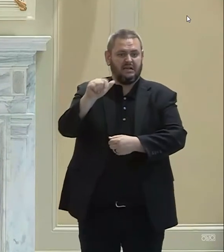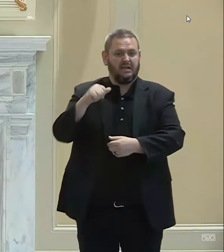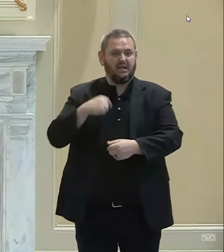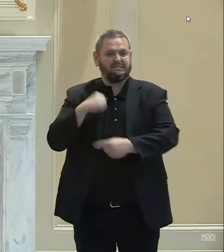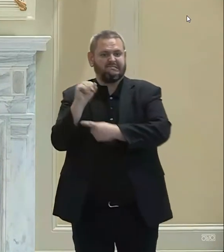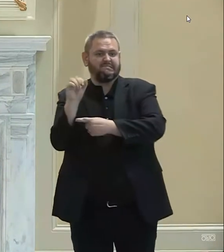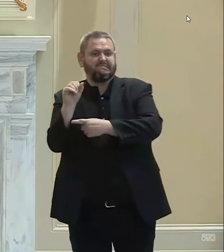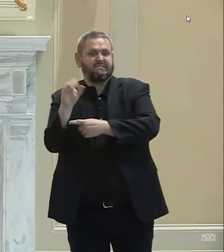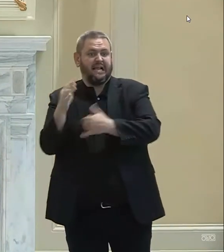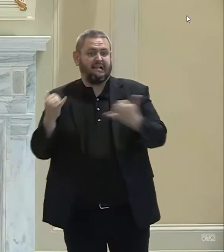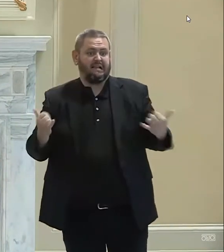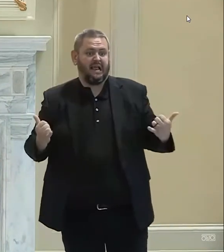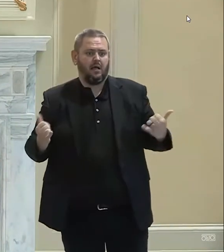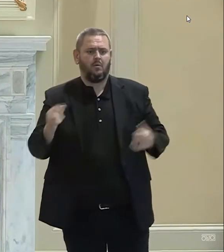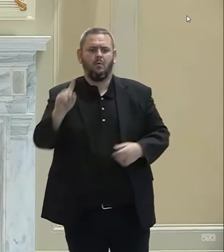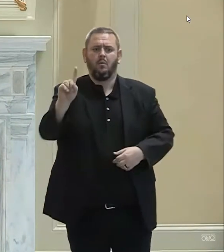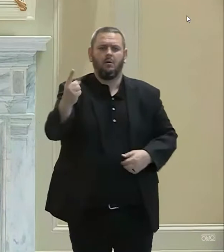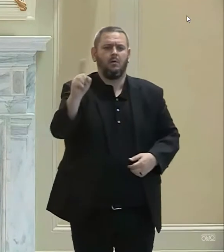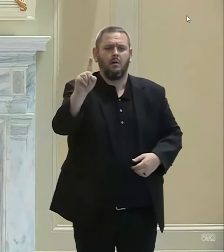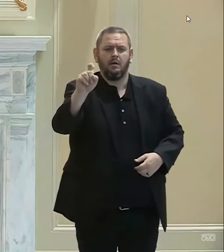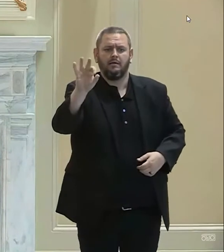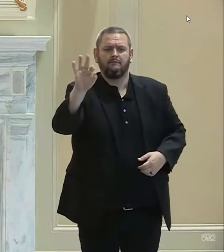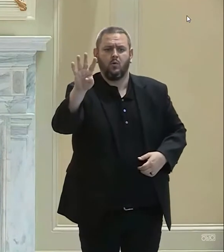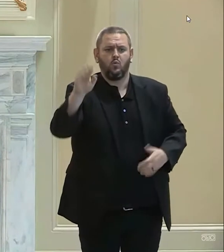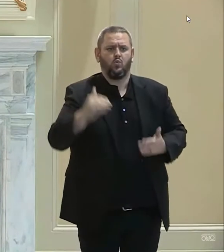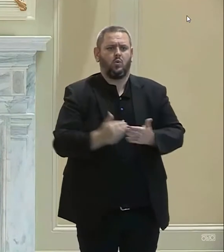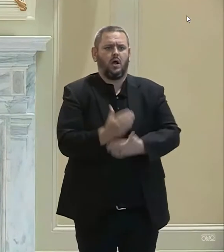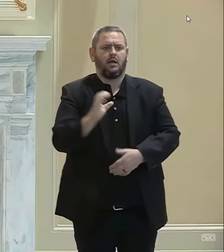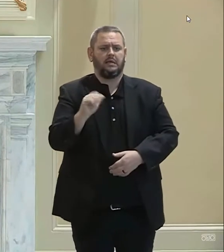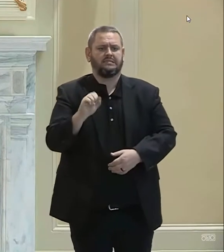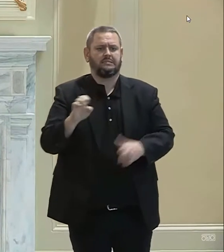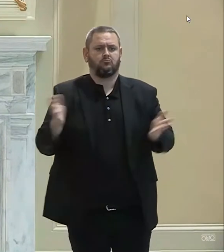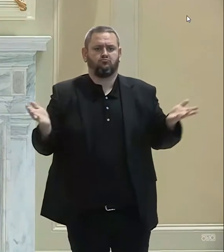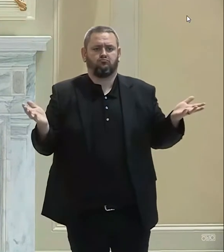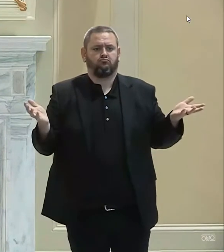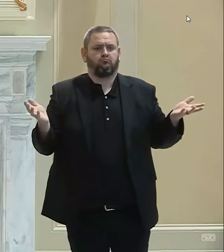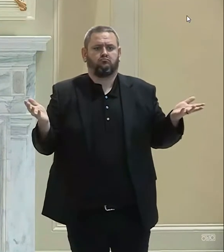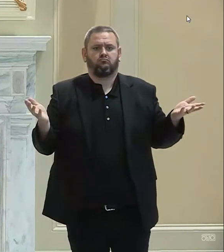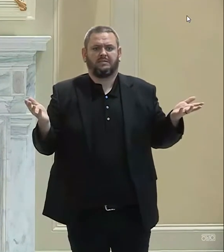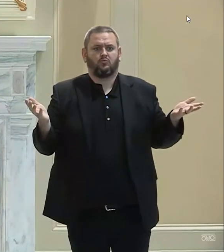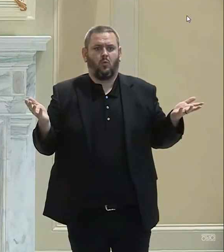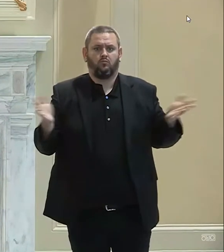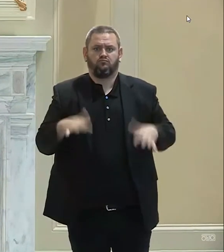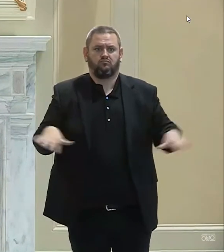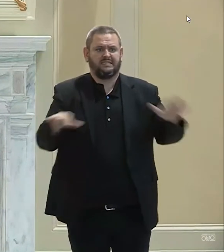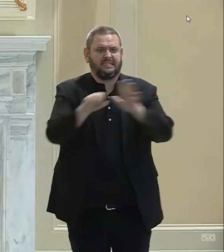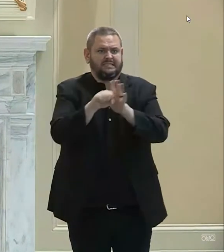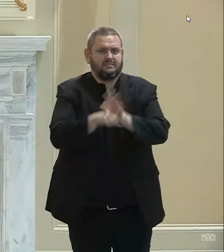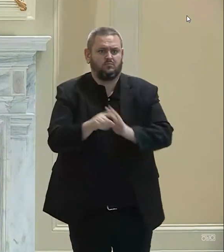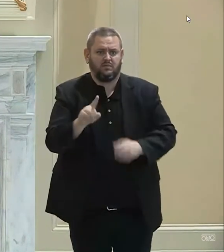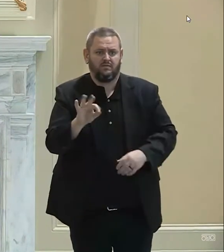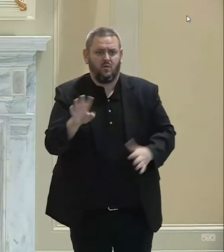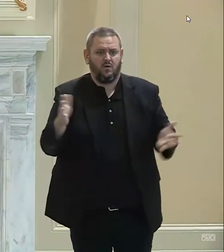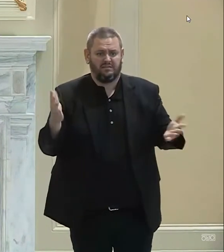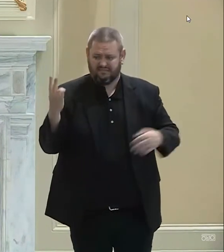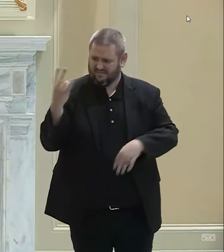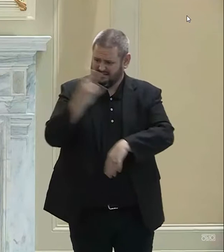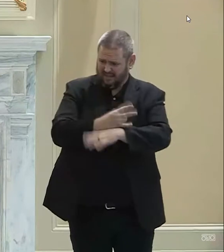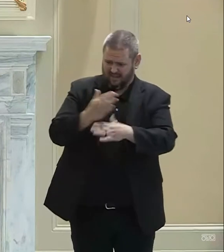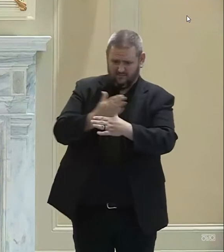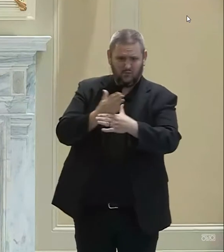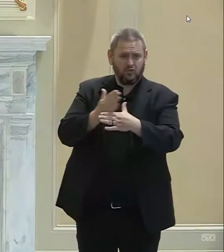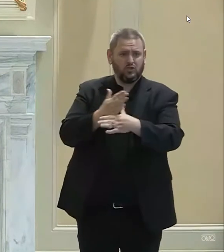new cases in the state of Oklahoma. Our seven-day average is the lowest that it's been